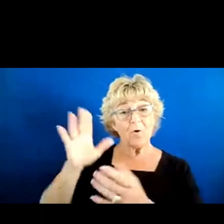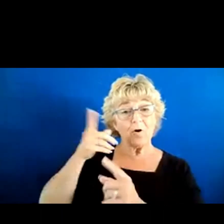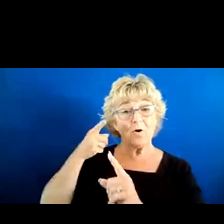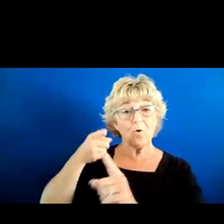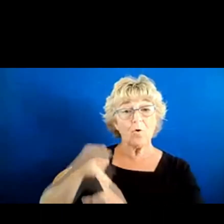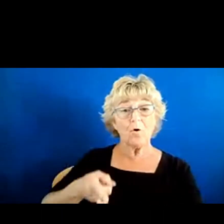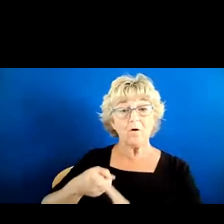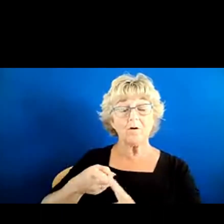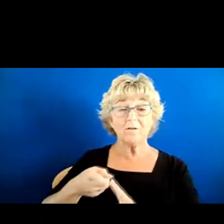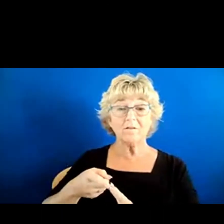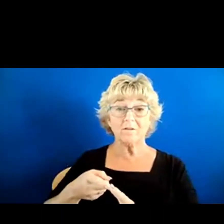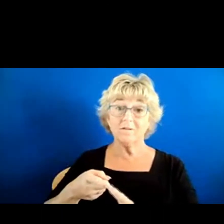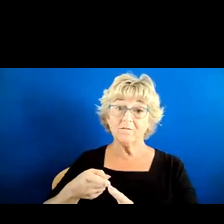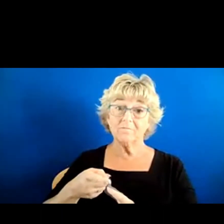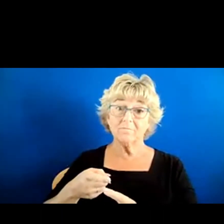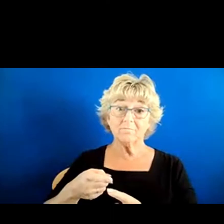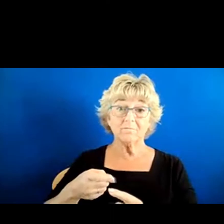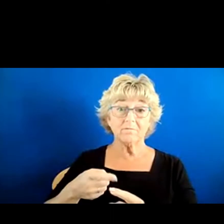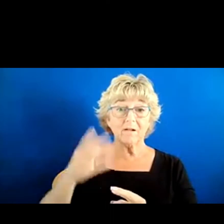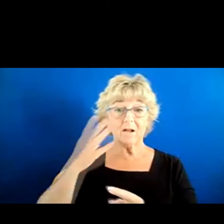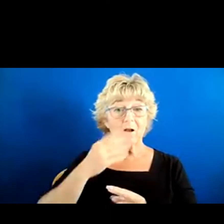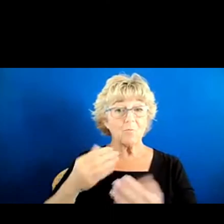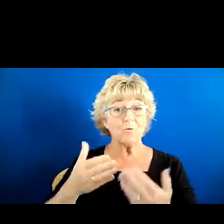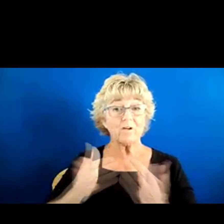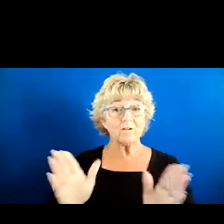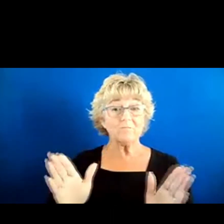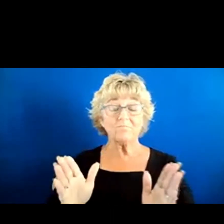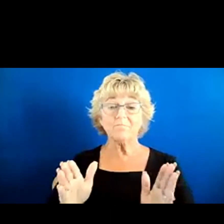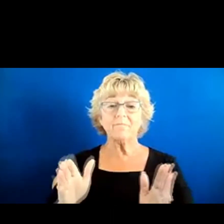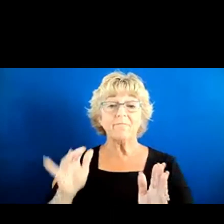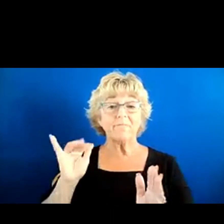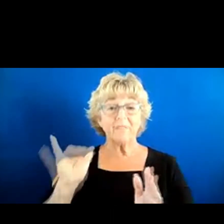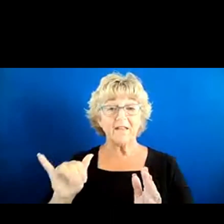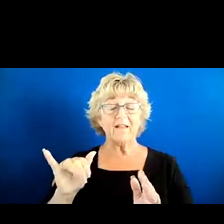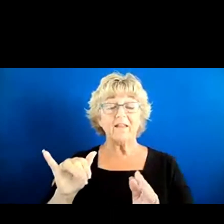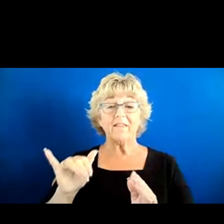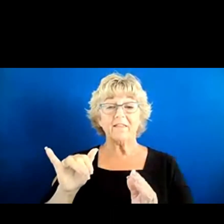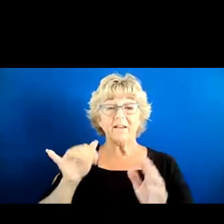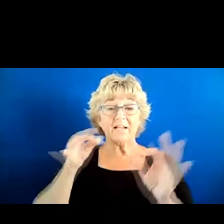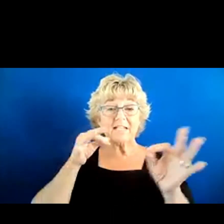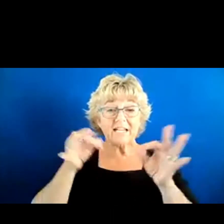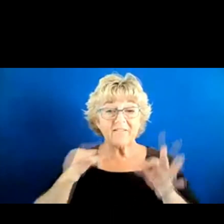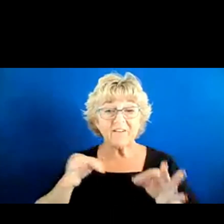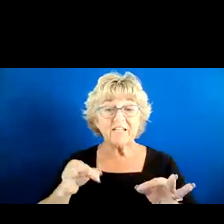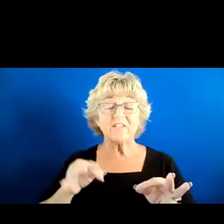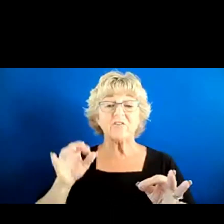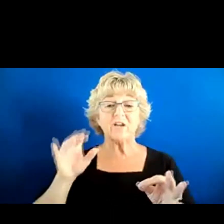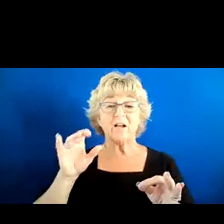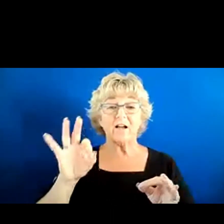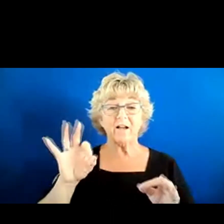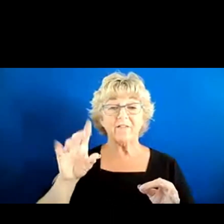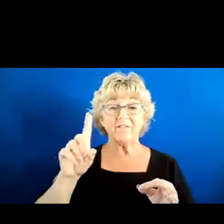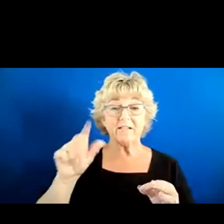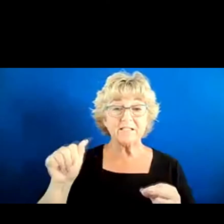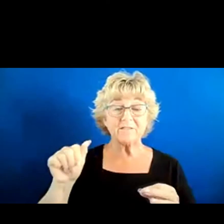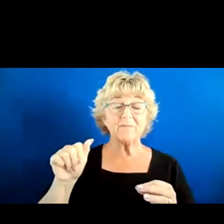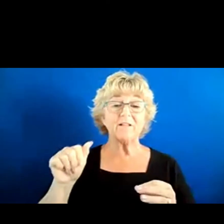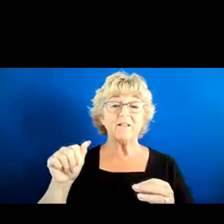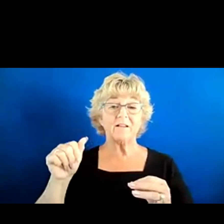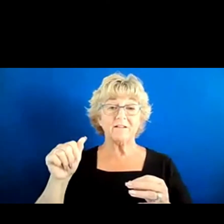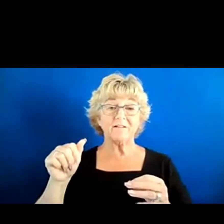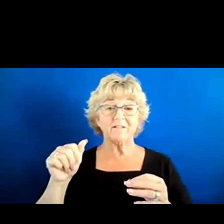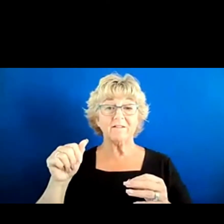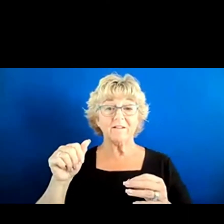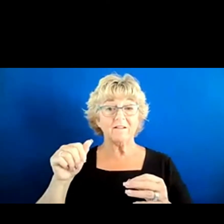view, are pretty modest. mean, the definition of disability in the ADA is very broad. So, hitting 12% around